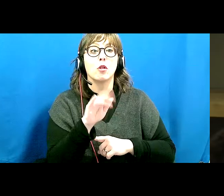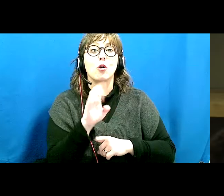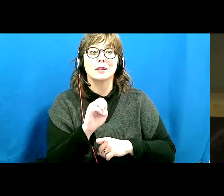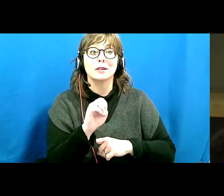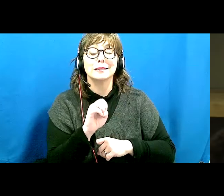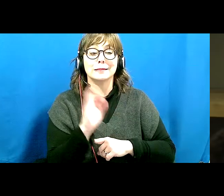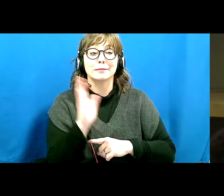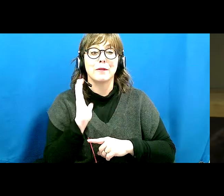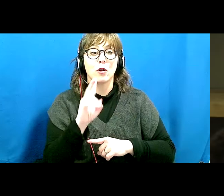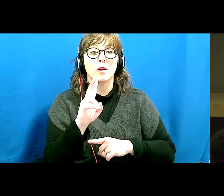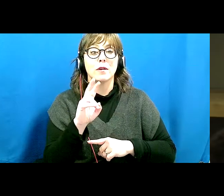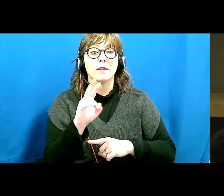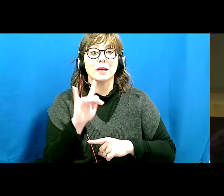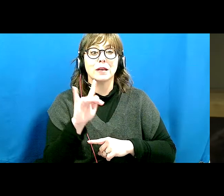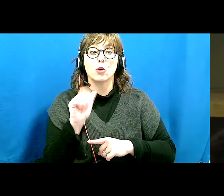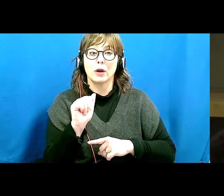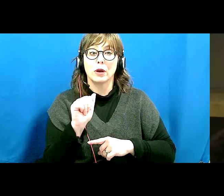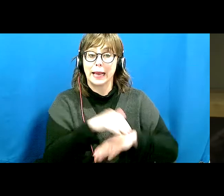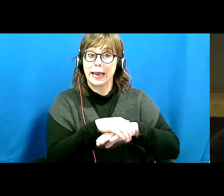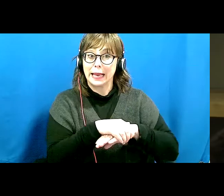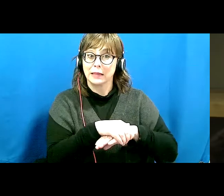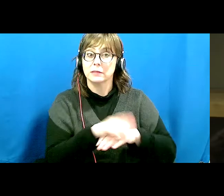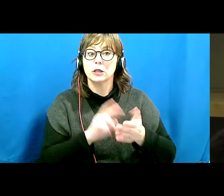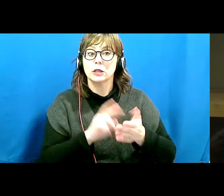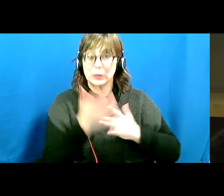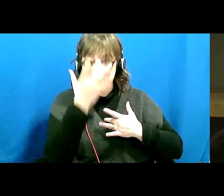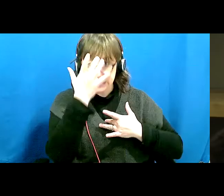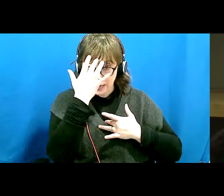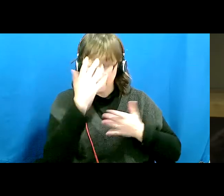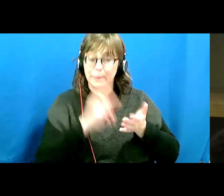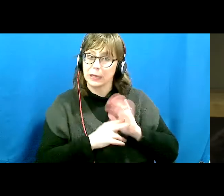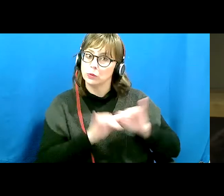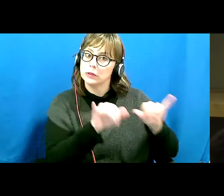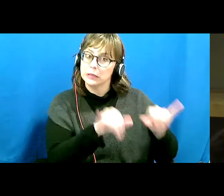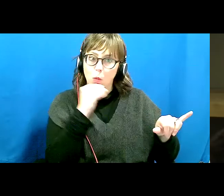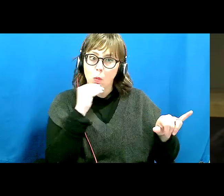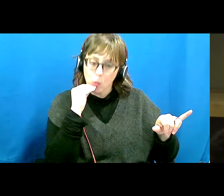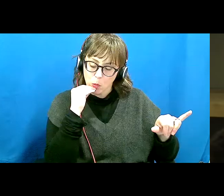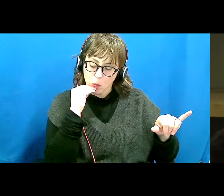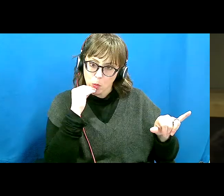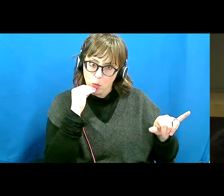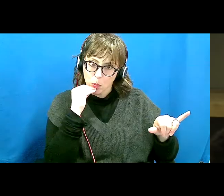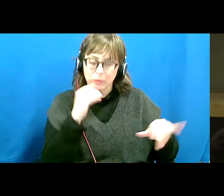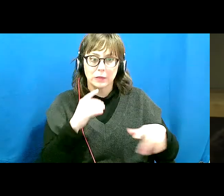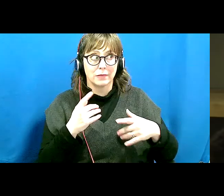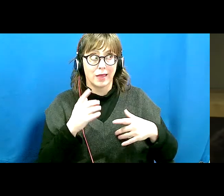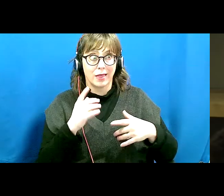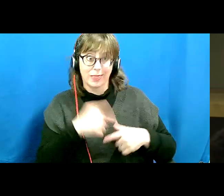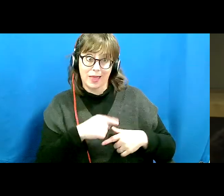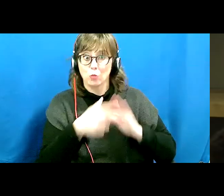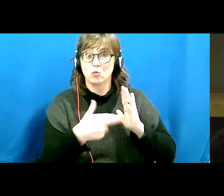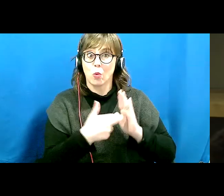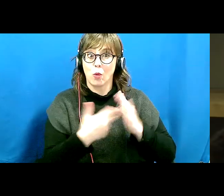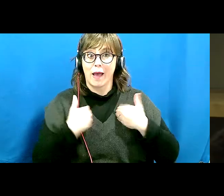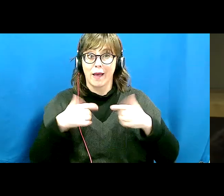was a role for you. You were sick, so you stayed home. Right? We don't really have that role anymore.